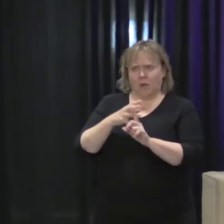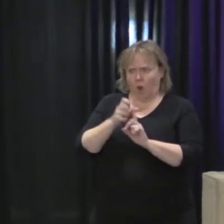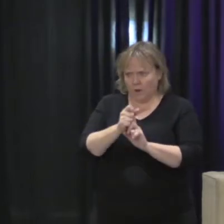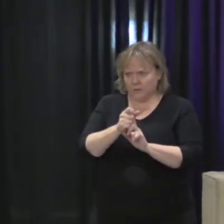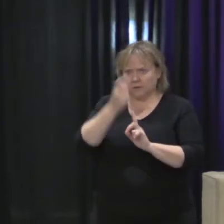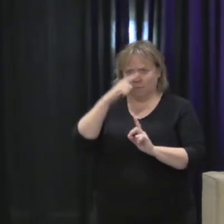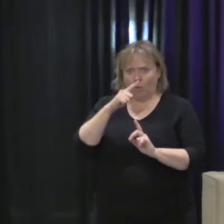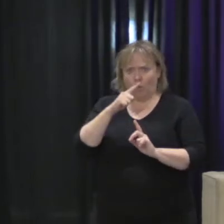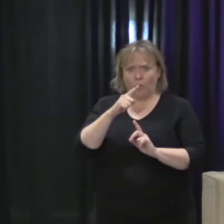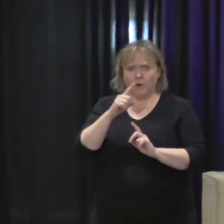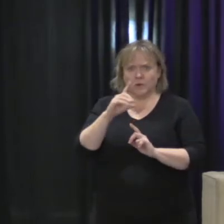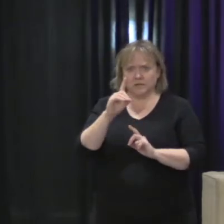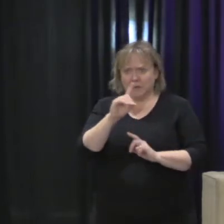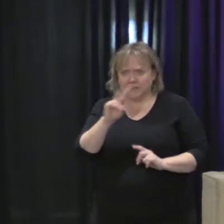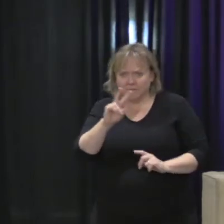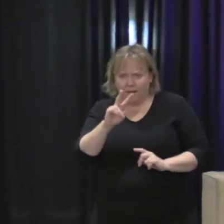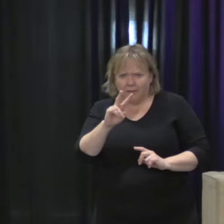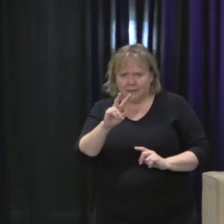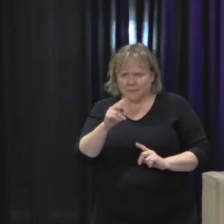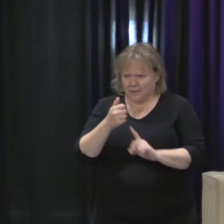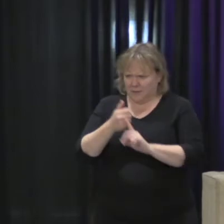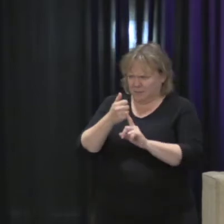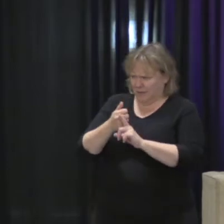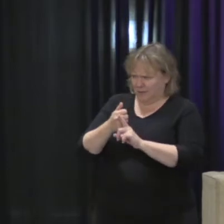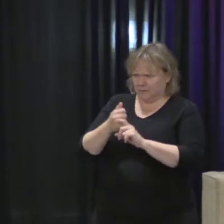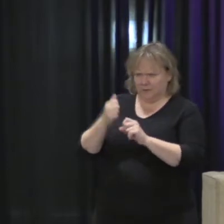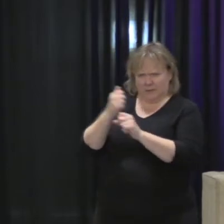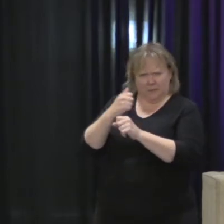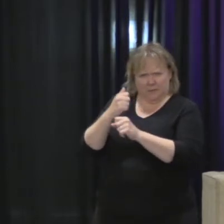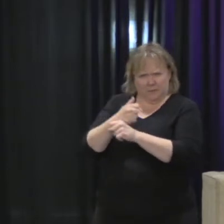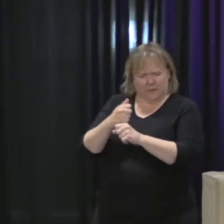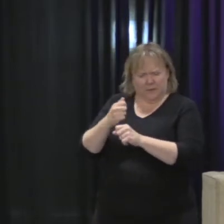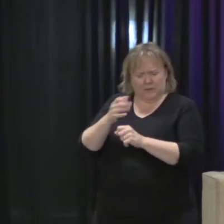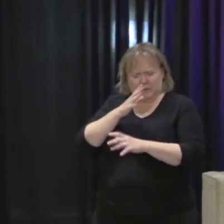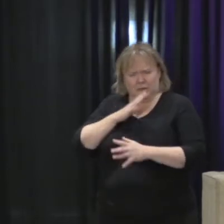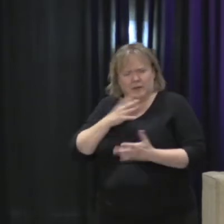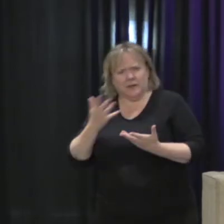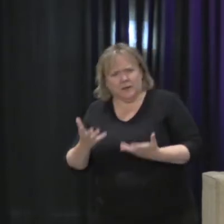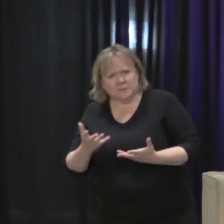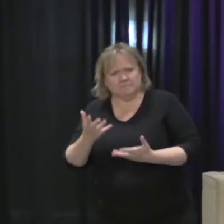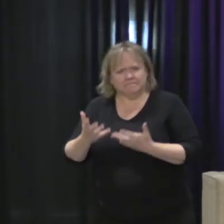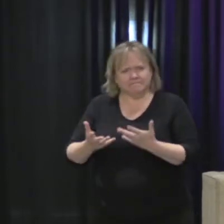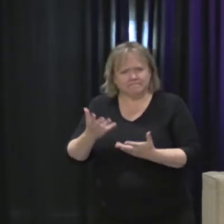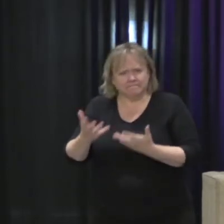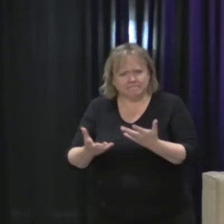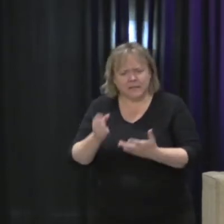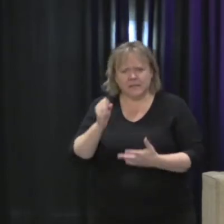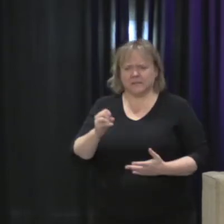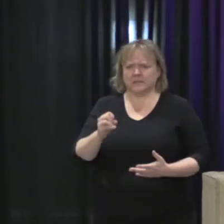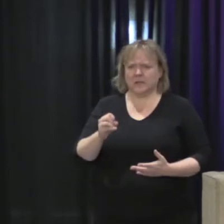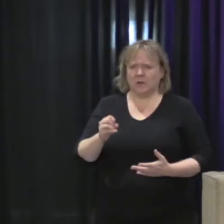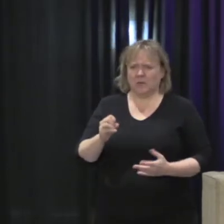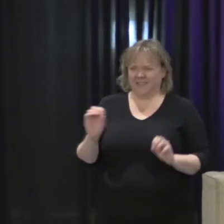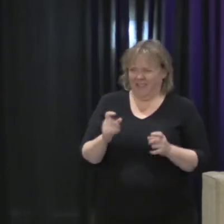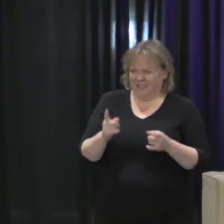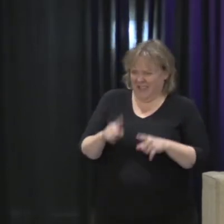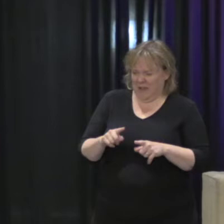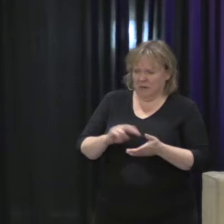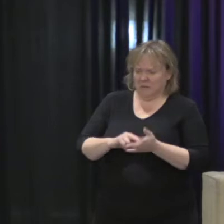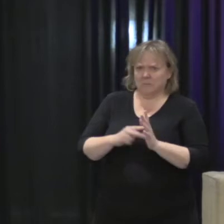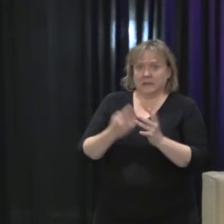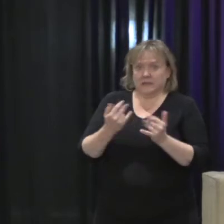for domestic violence and nothing had happened. And so, by taking this kind of activist moment, the